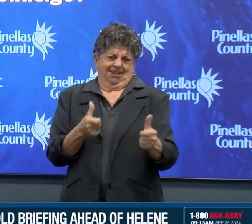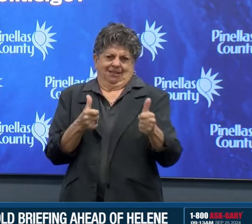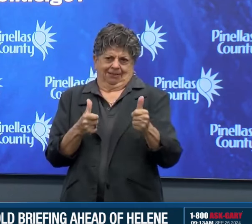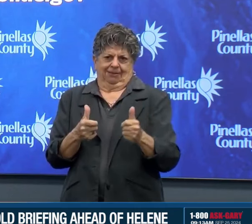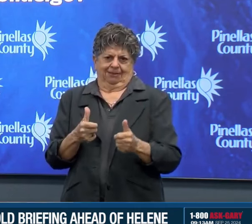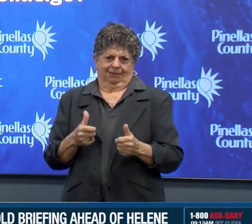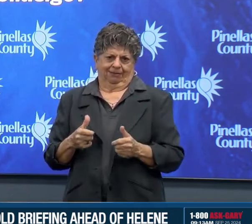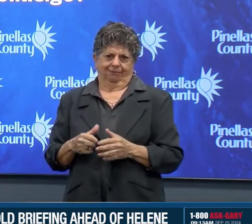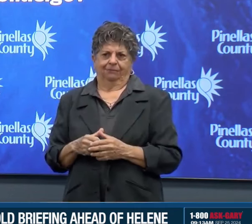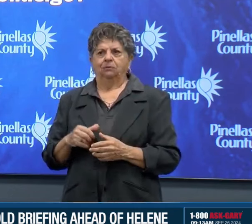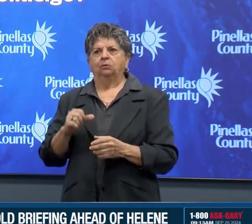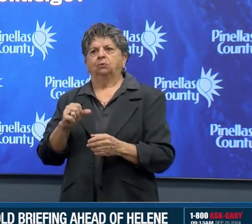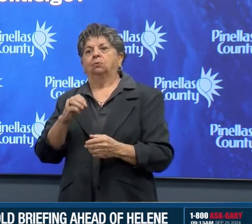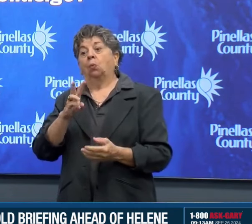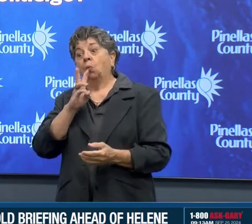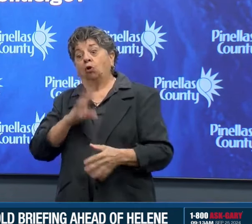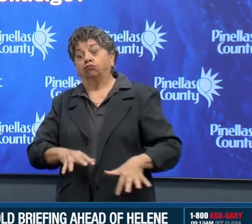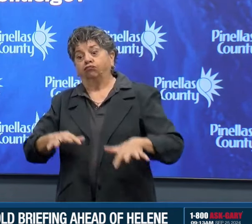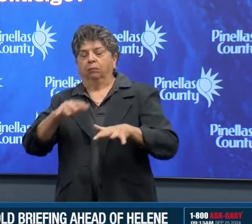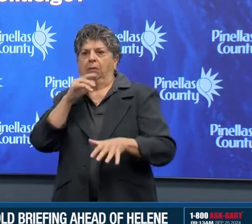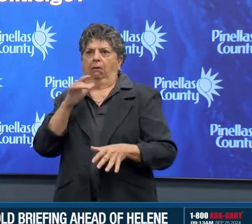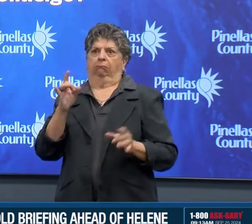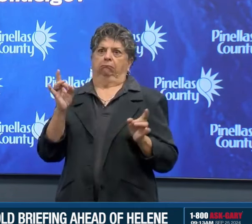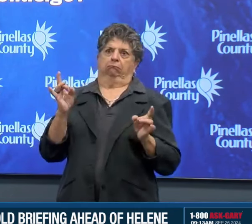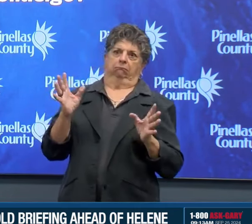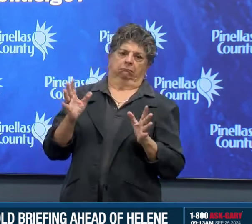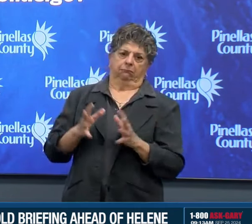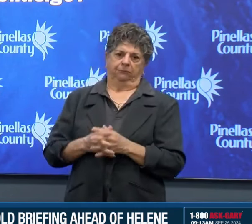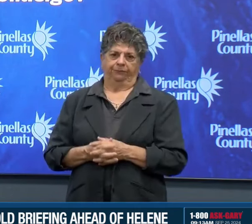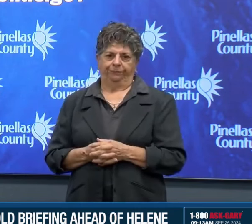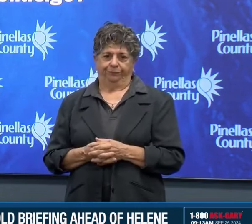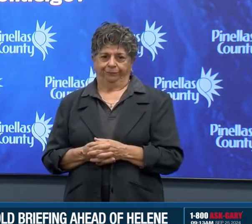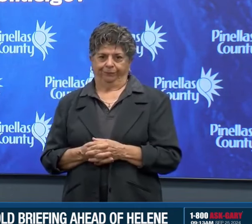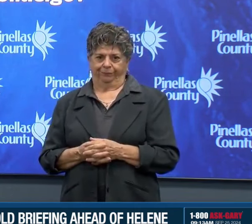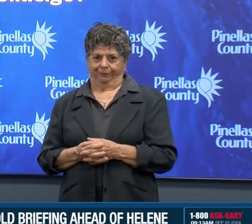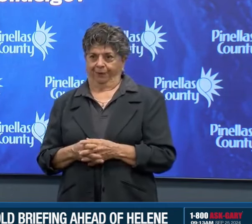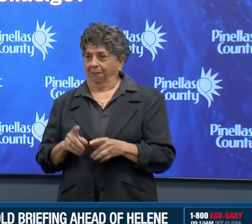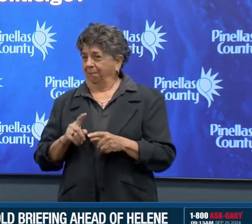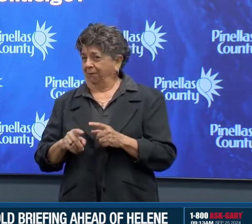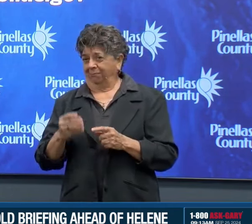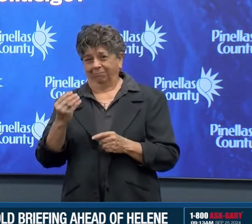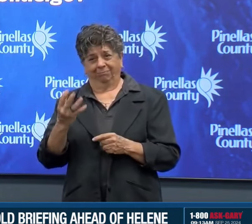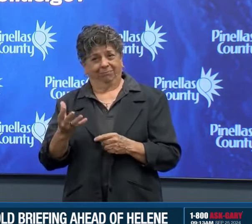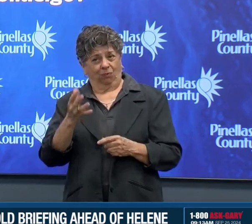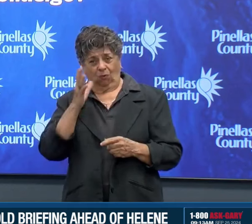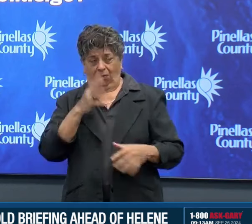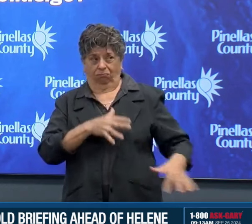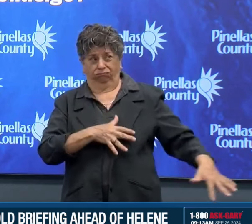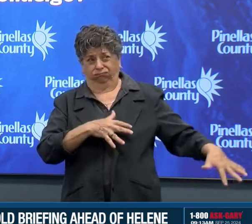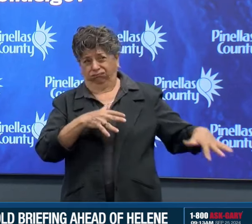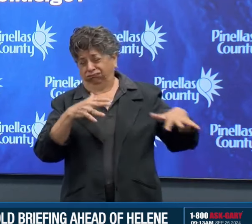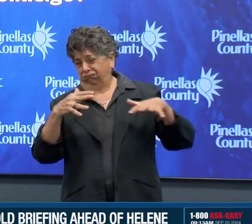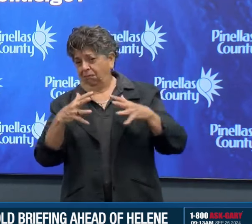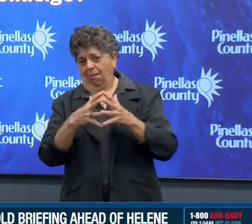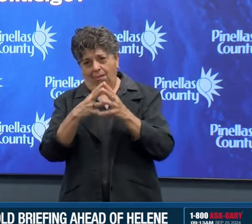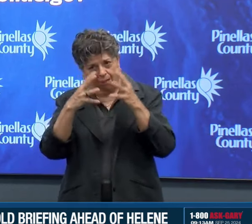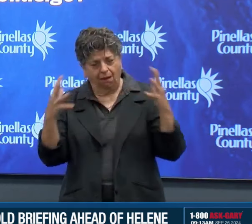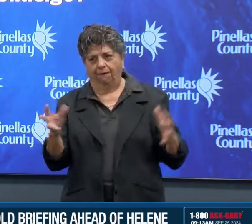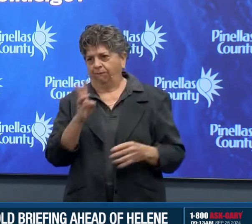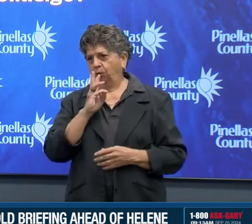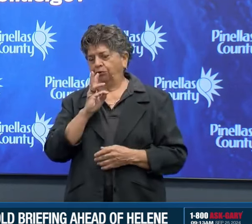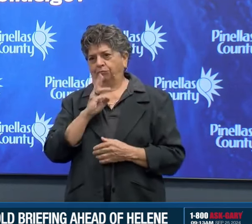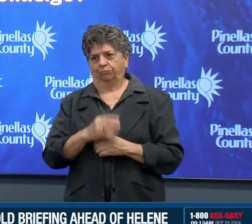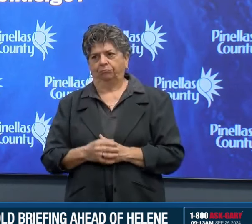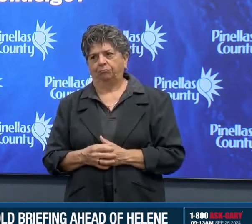of this. But there's only so much that you can do with that much water coming at you. Our shelters are ready. Our staff is ready.